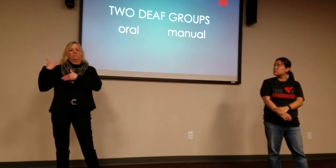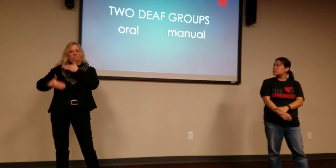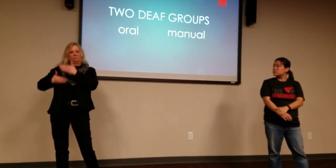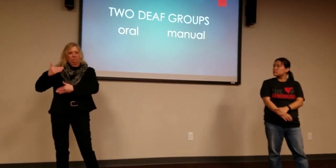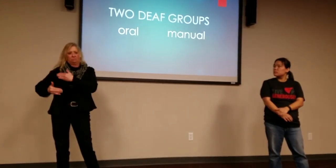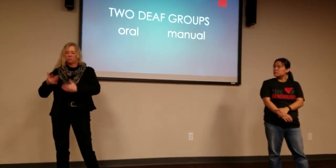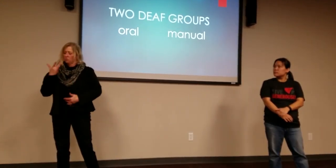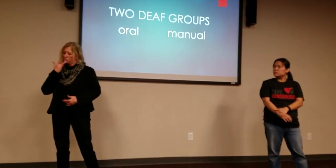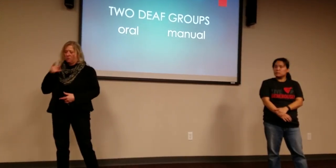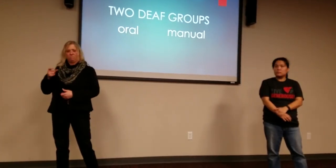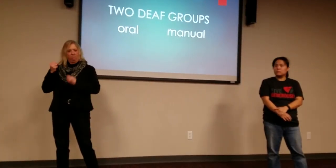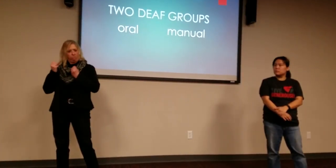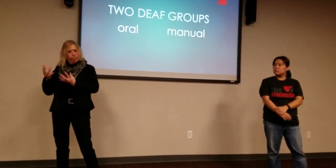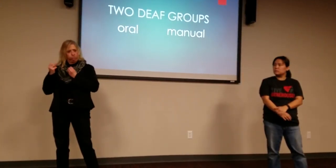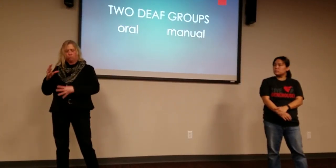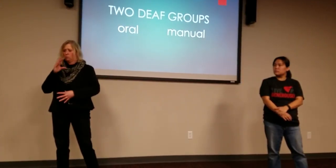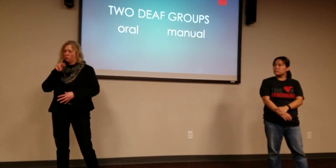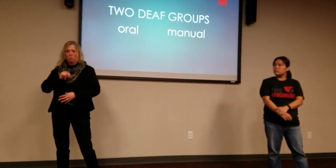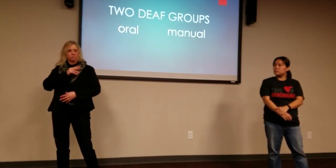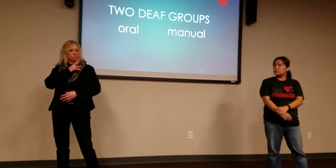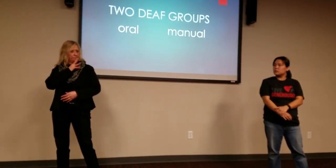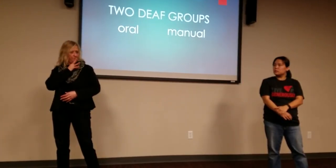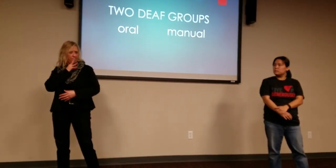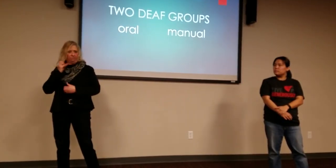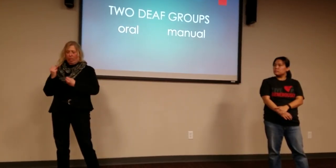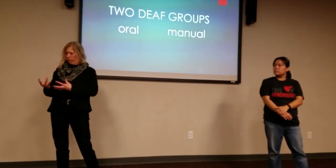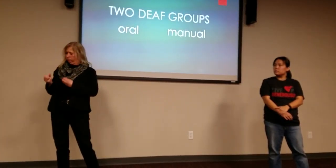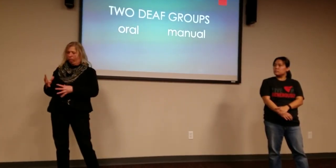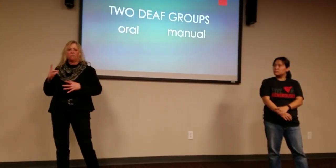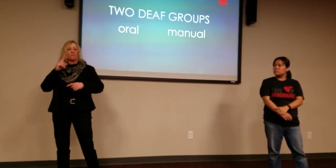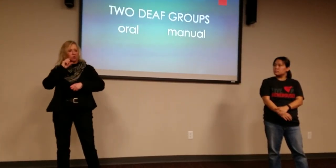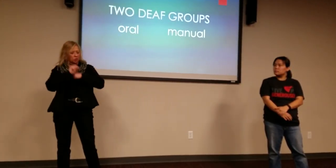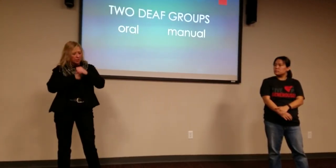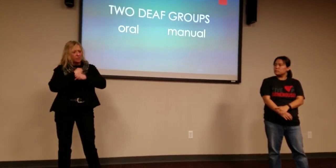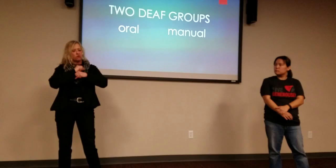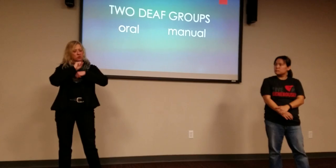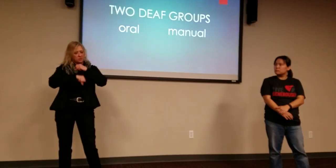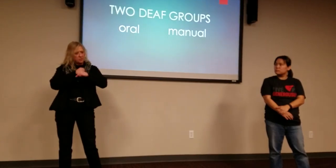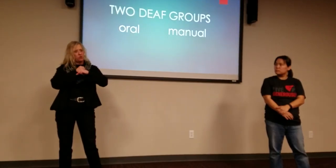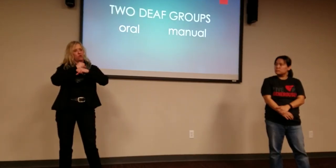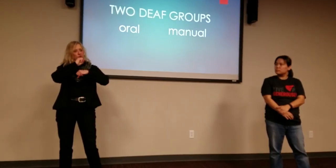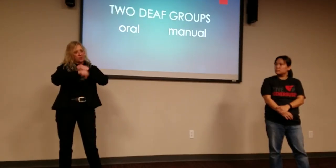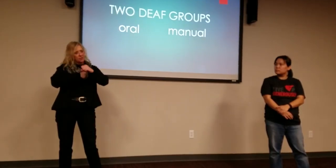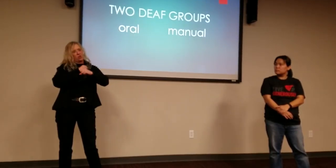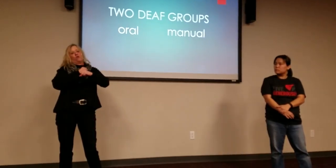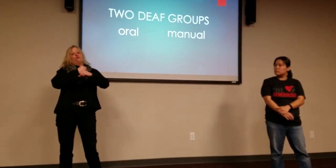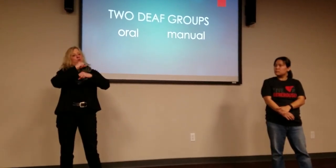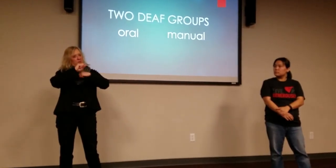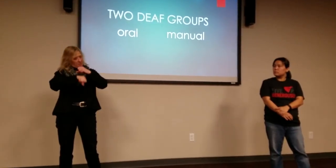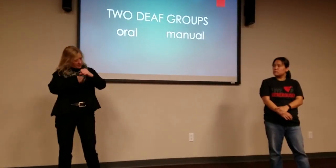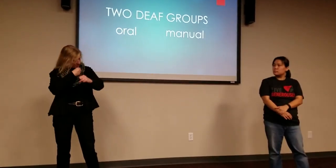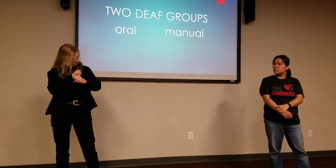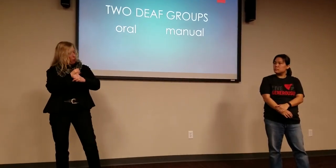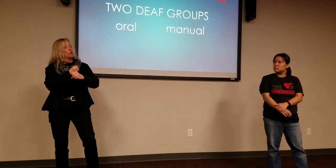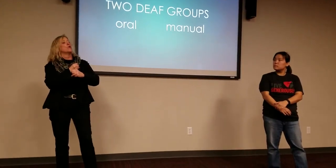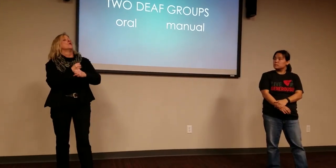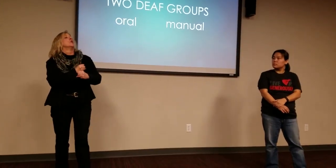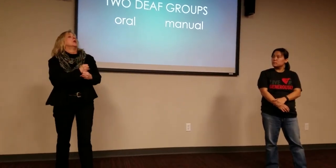mostly they are Deaf families or Deaf generations of